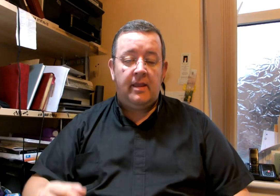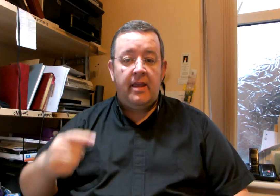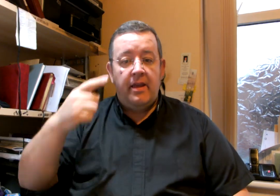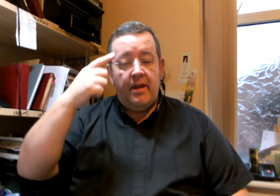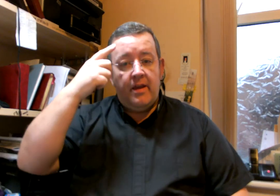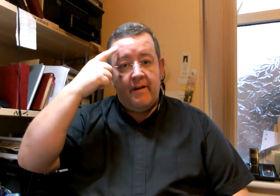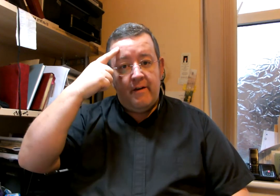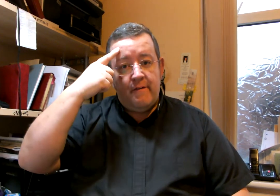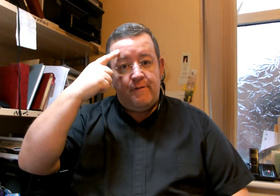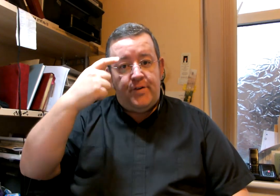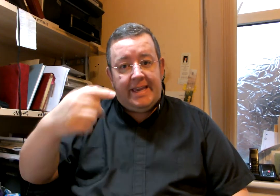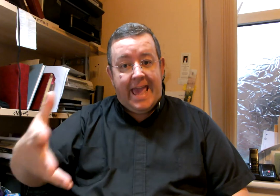forget